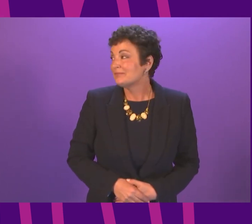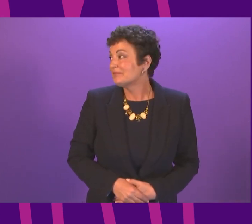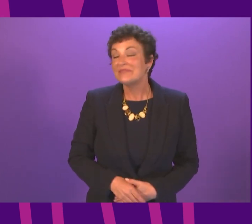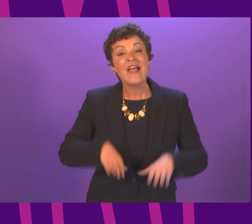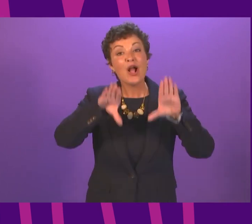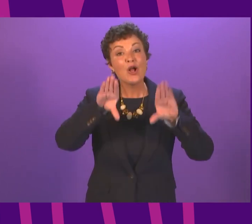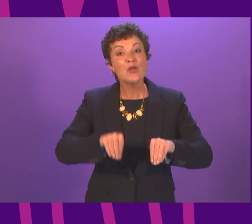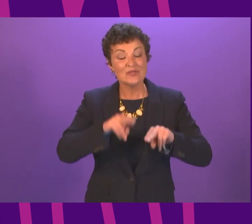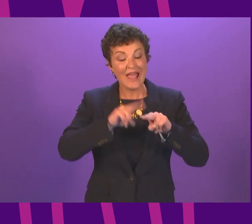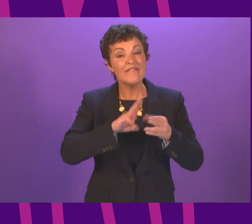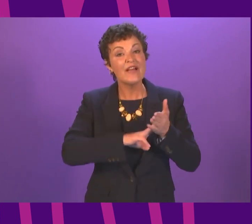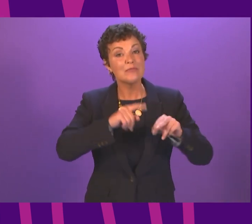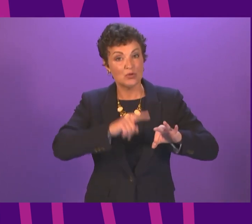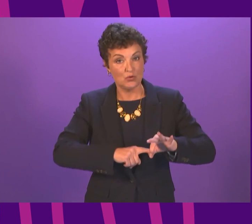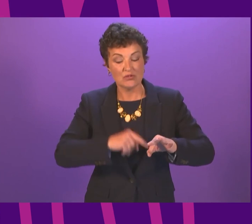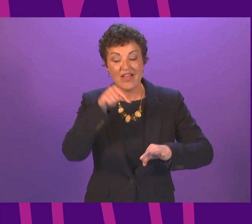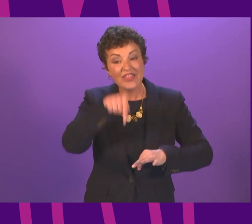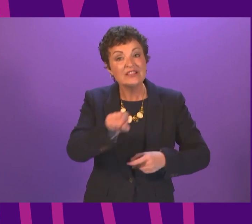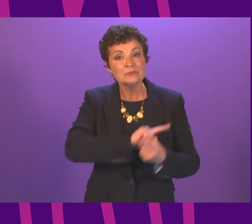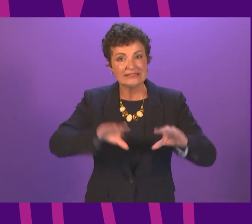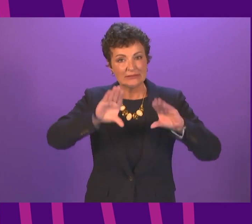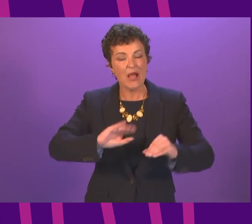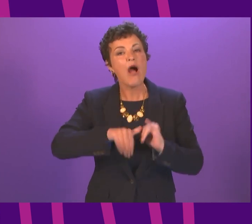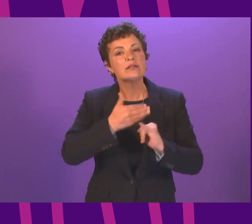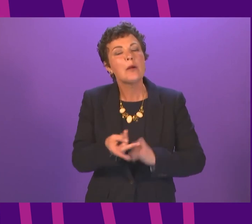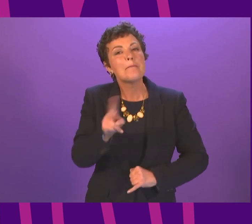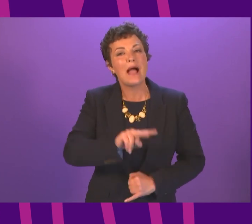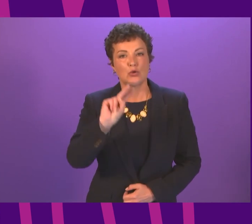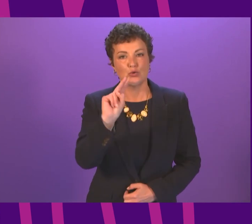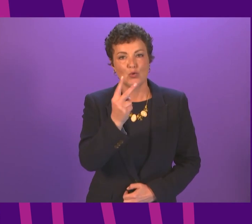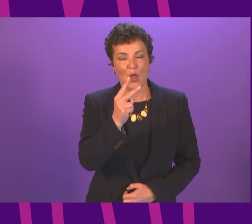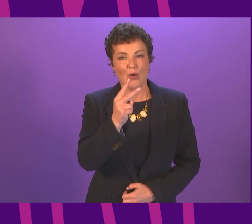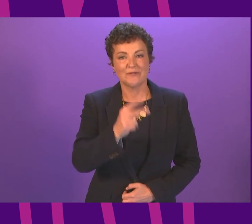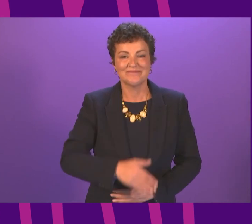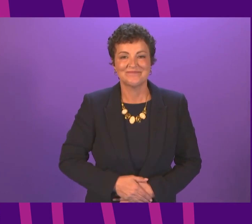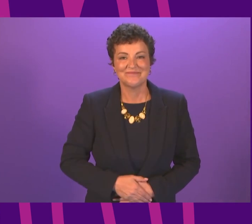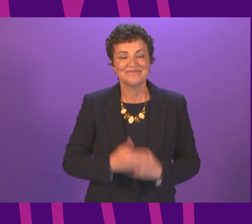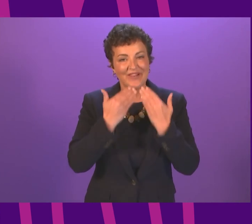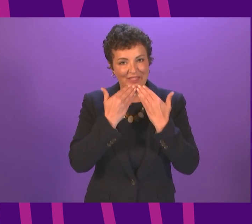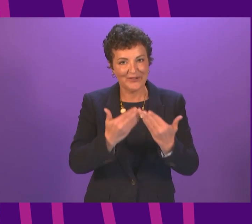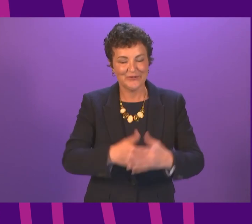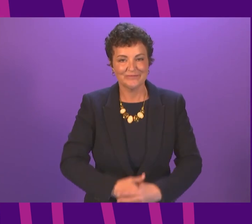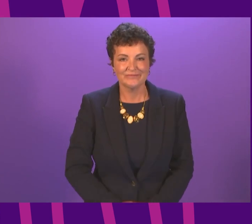questions and I suspend this meeting until 2pm. Thank you. Thank you.